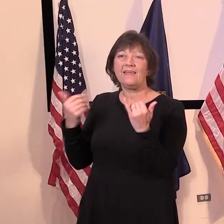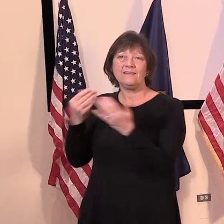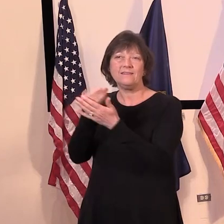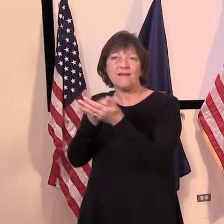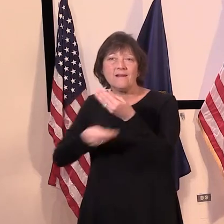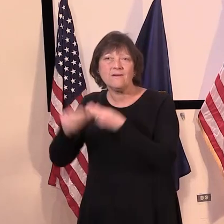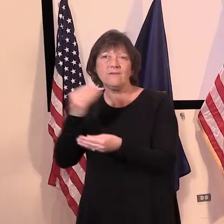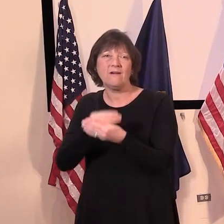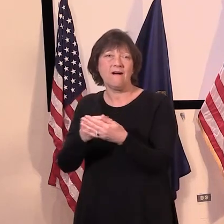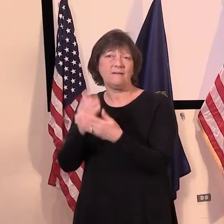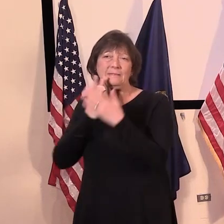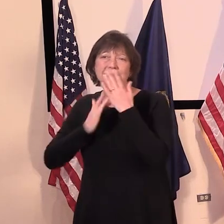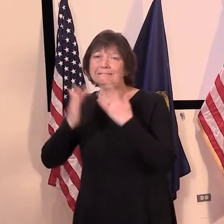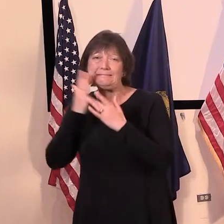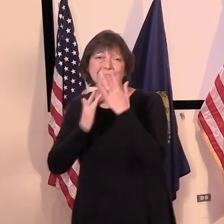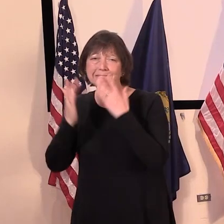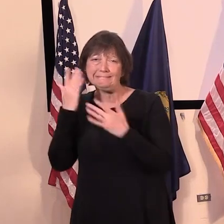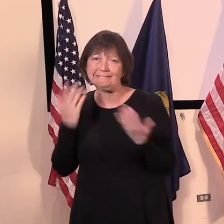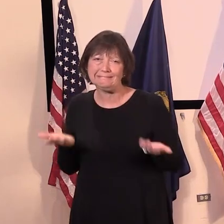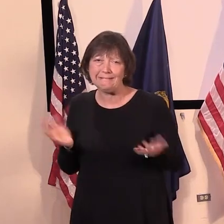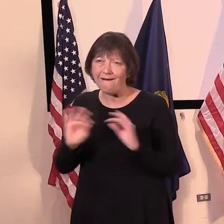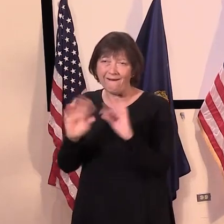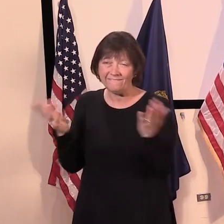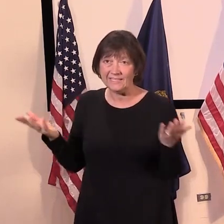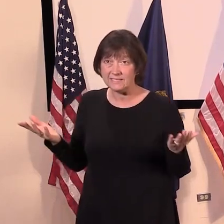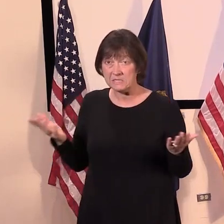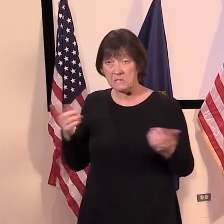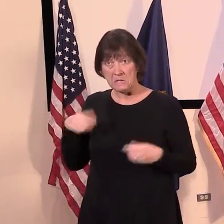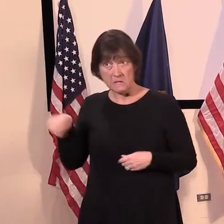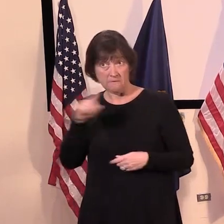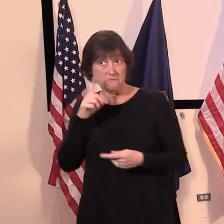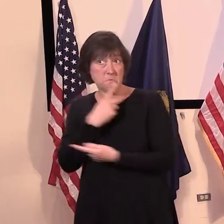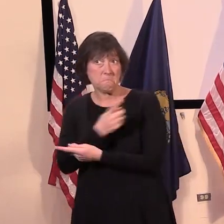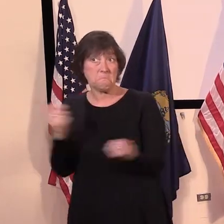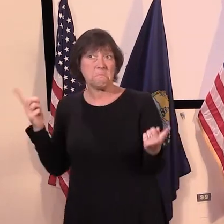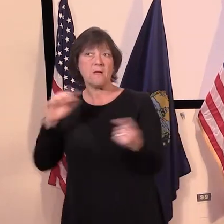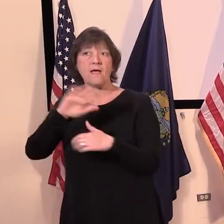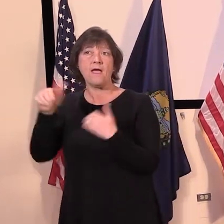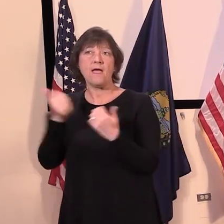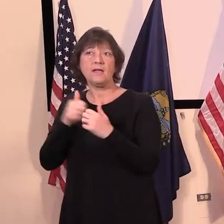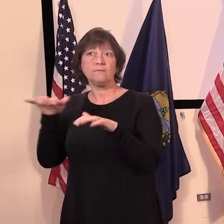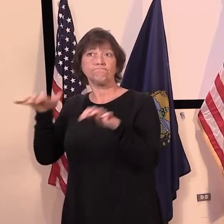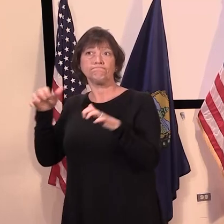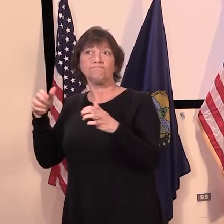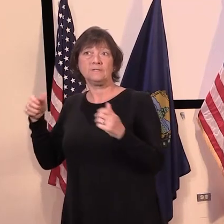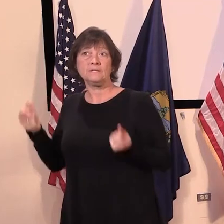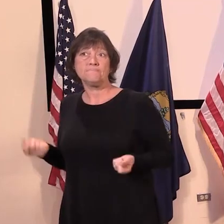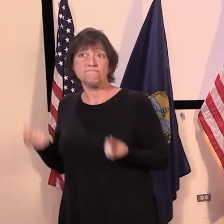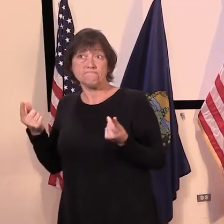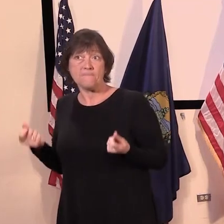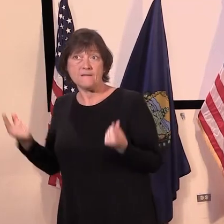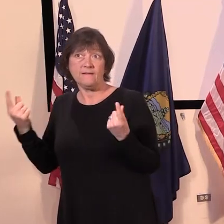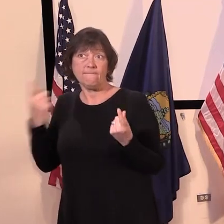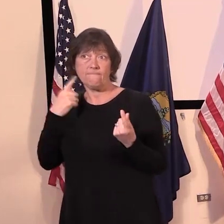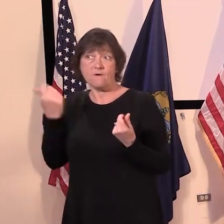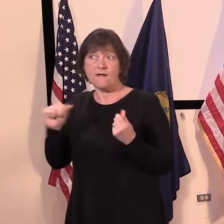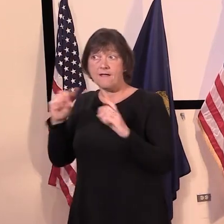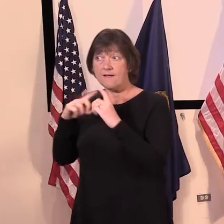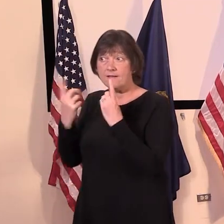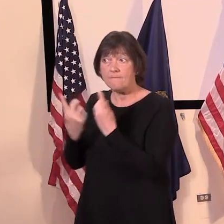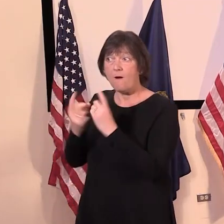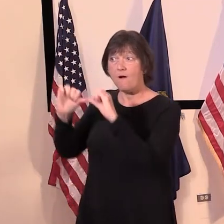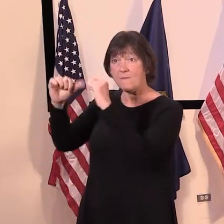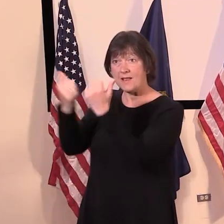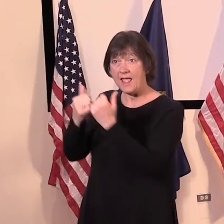fiscal year, have you issued any holds on spending for any departments and agencies for money